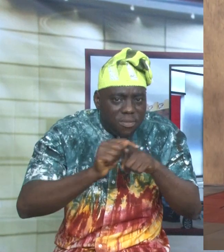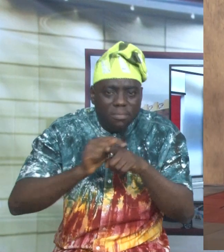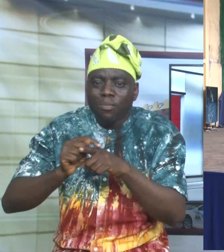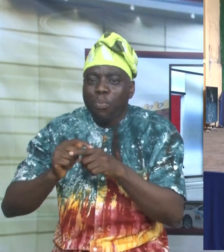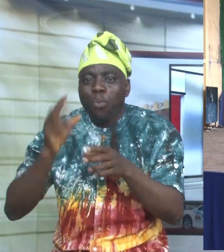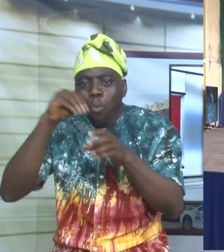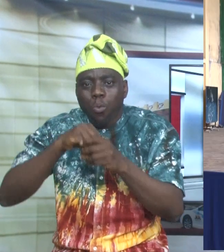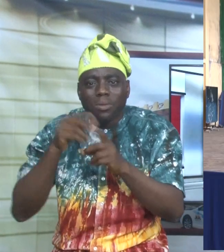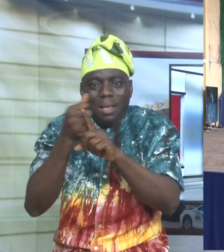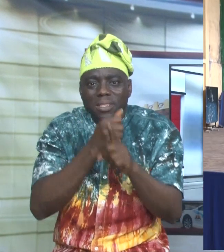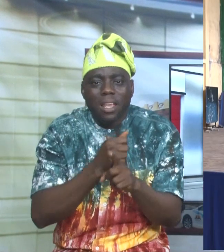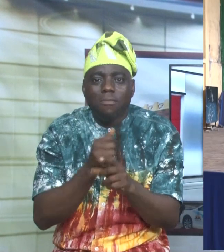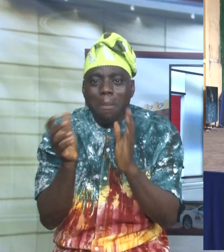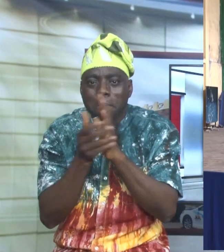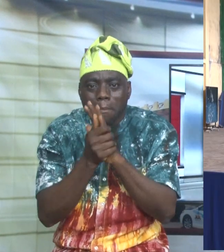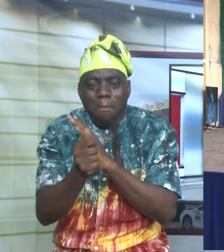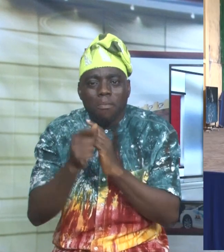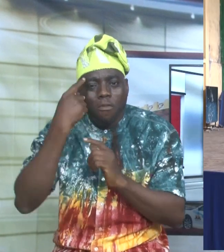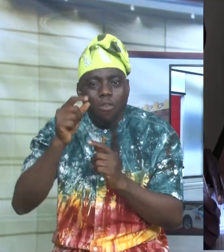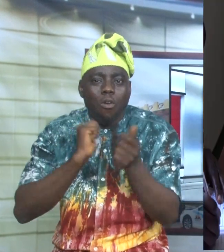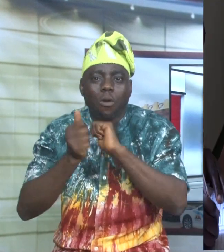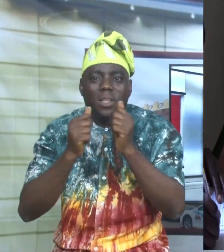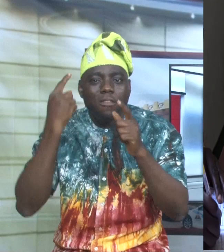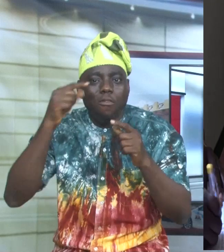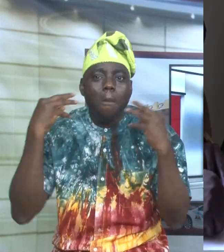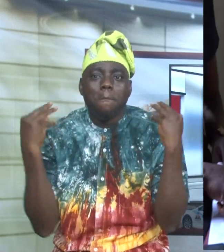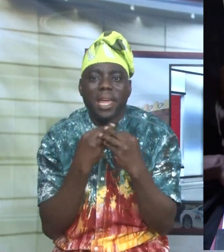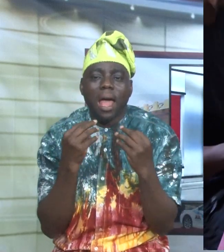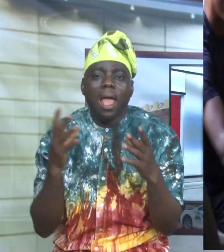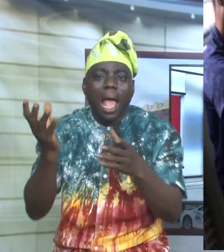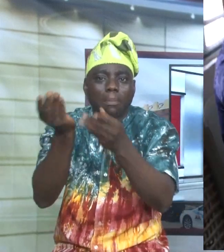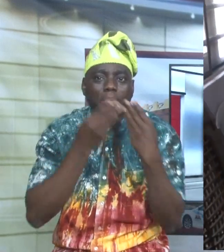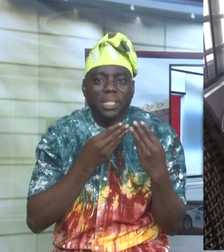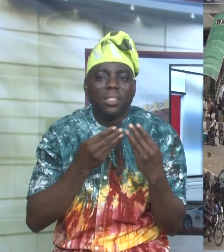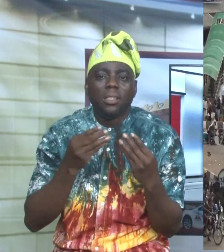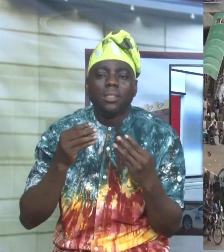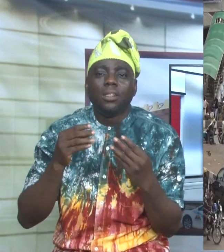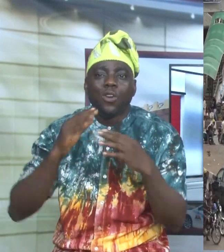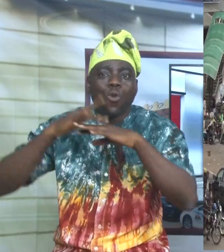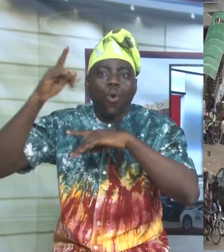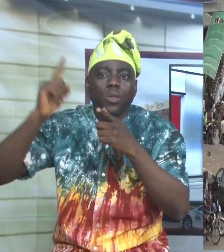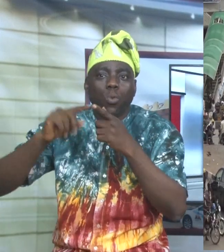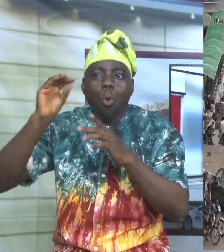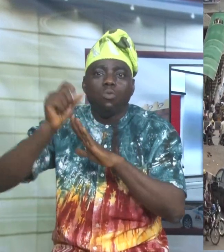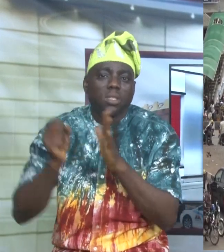put themselves in shape to compete for middles and bring glory to the state. In terms of infrastructure